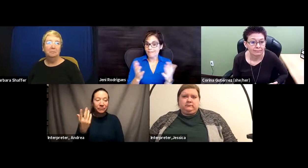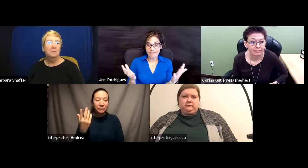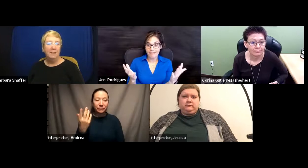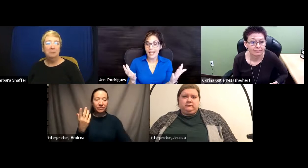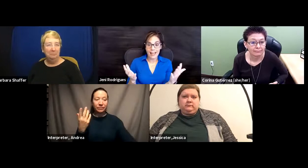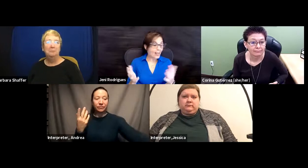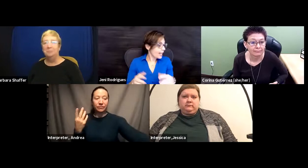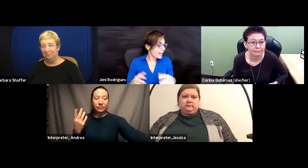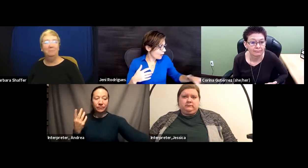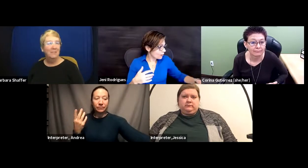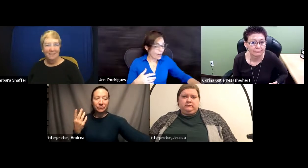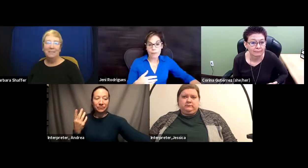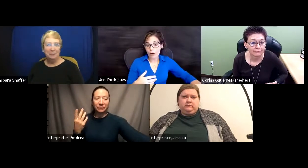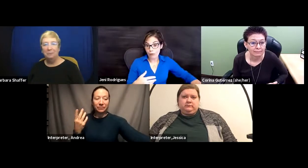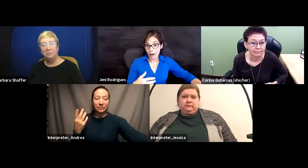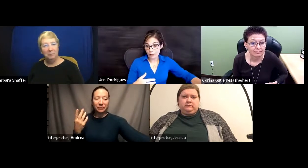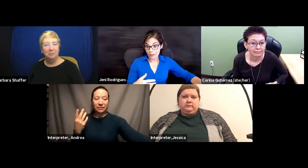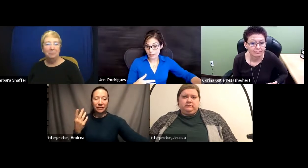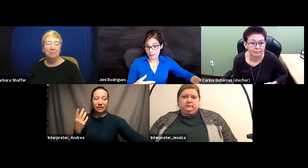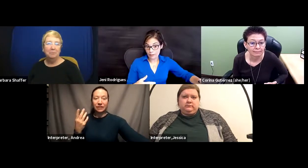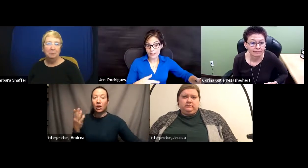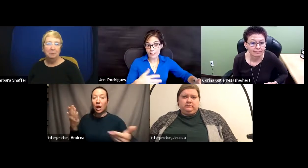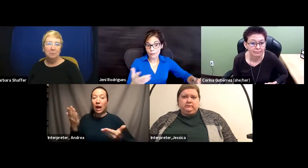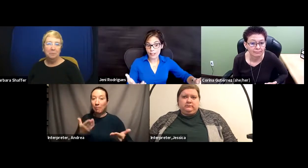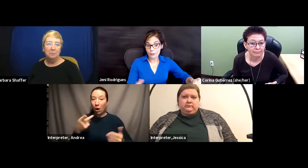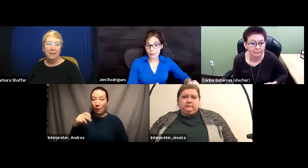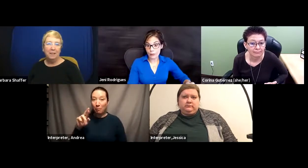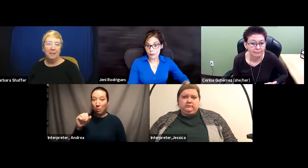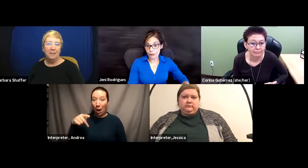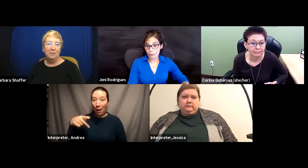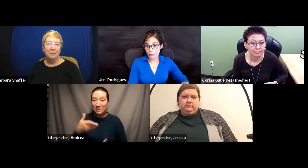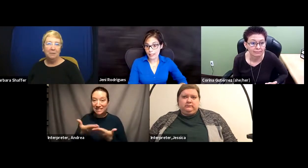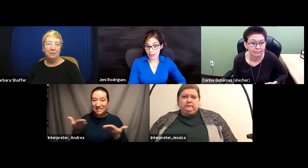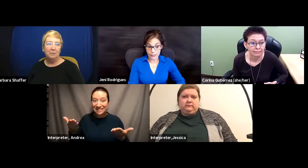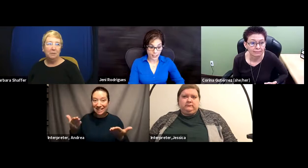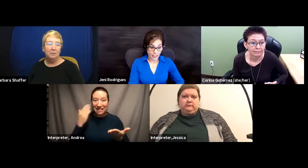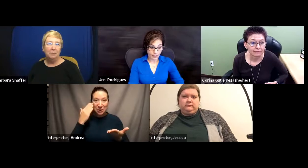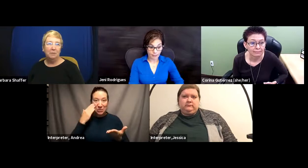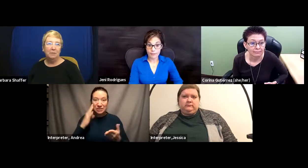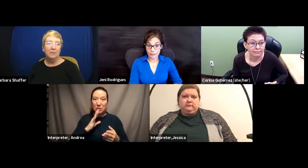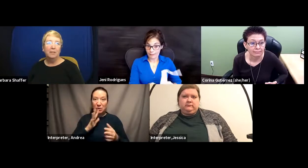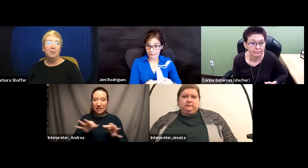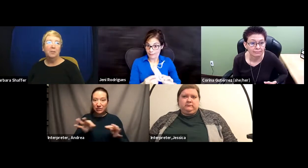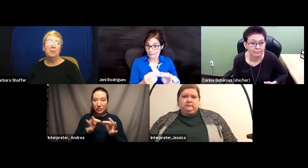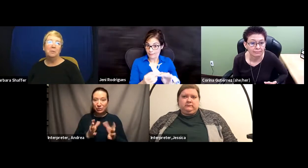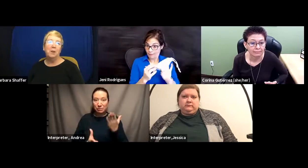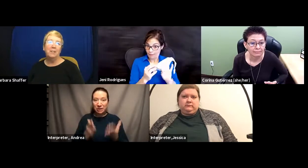Yes. Now, I brought props because I realized spoken language interpreters might not have seen these. You're so smart.